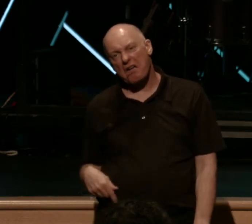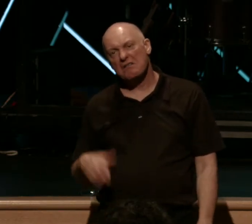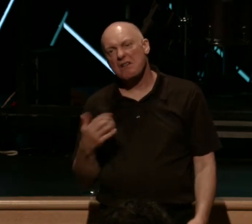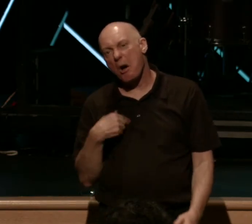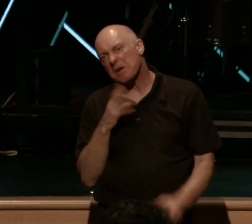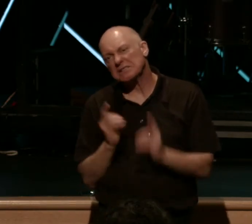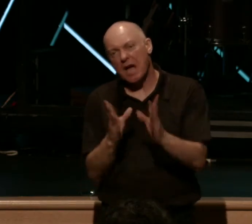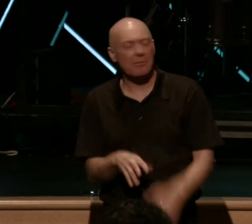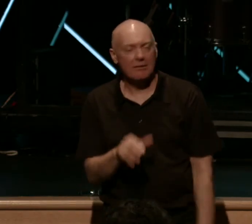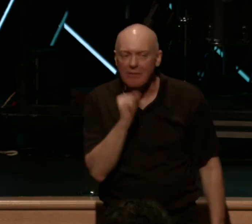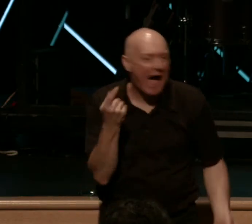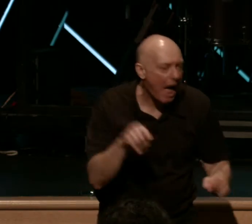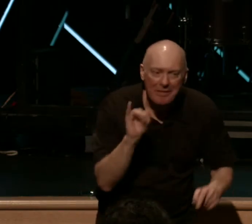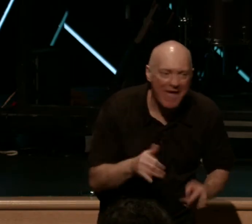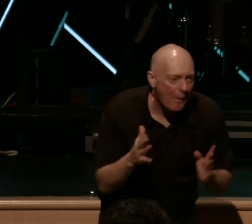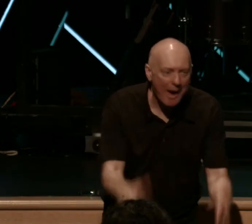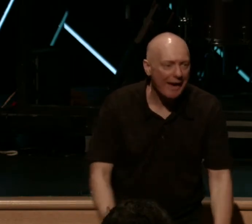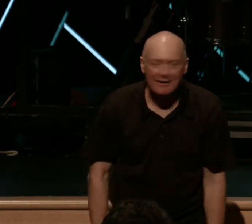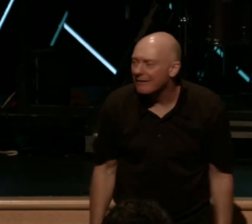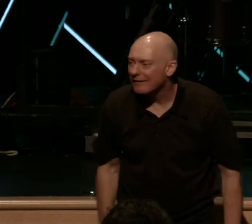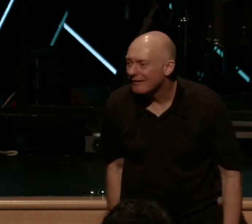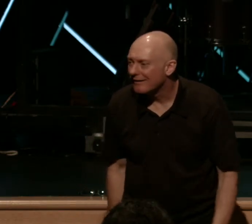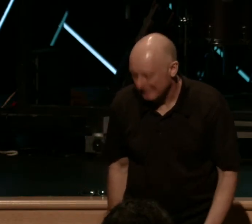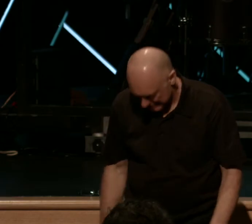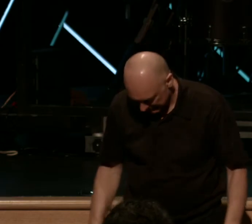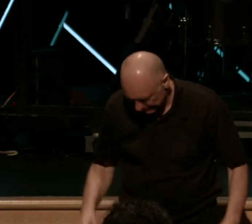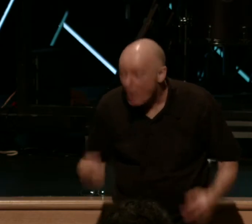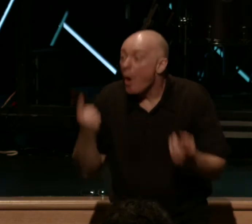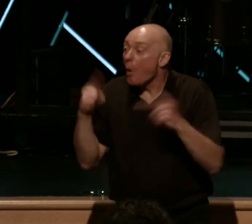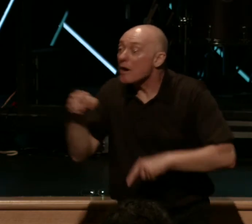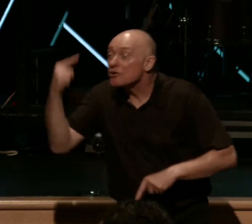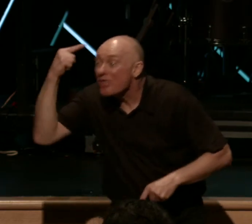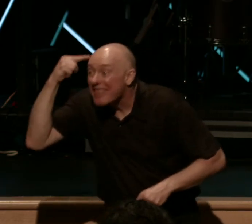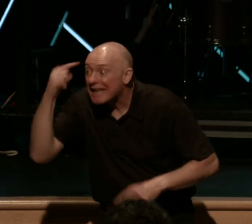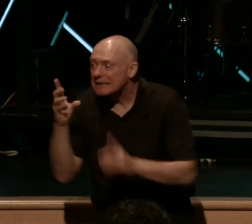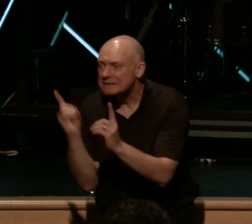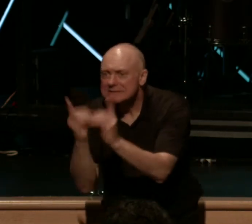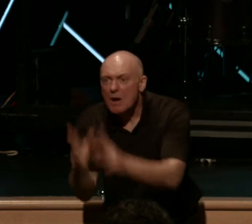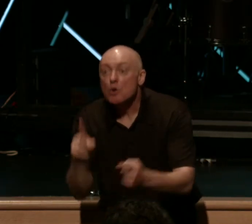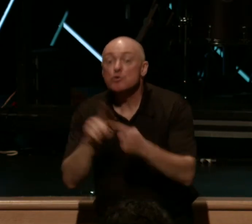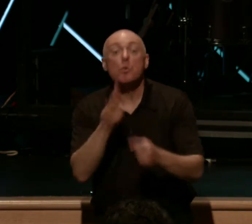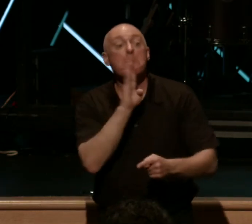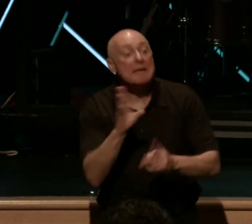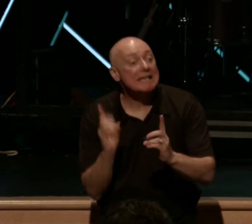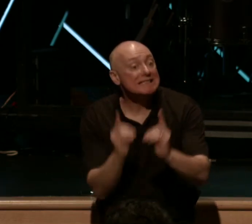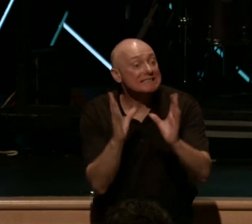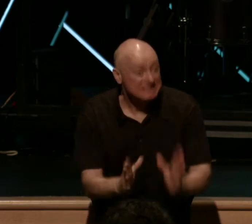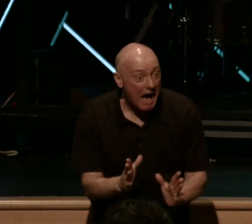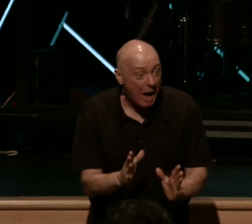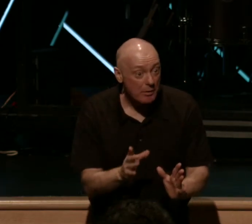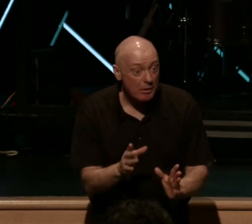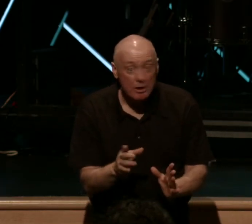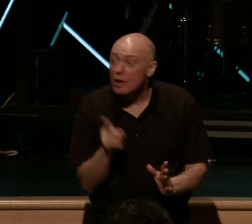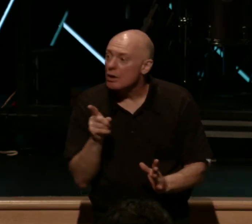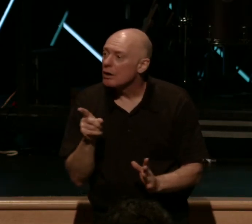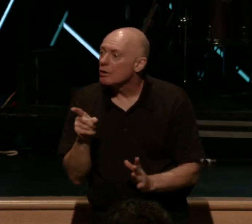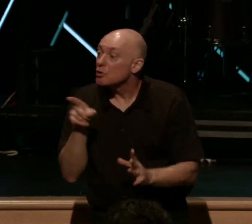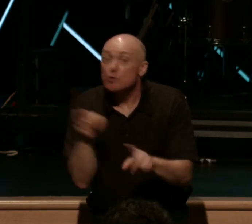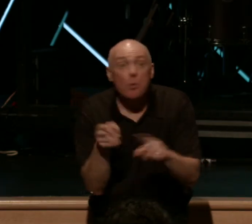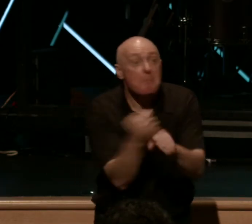It's not going to happen by happenstance. And so when you think about a disciple, to be a disciple, in order to make disciples, you've got to be a disciple. I